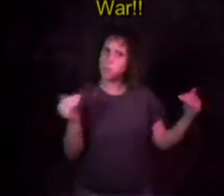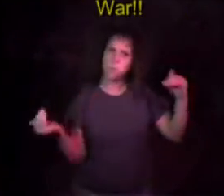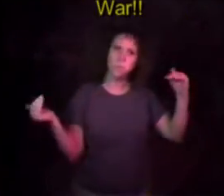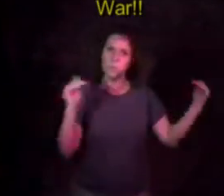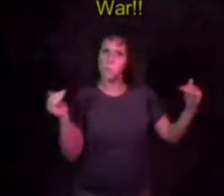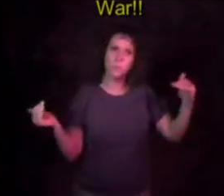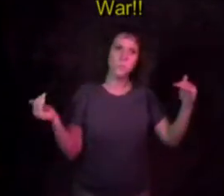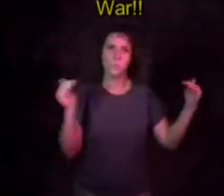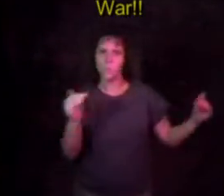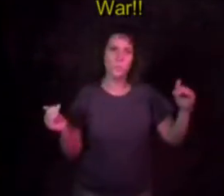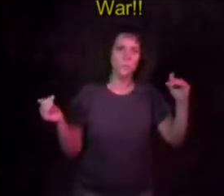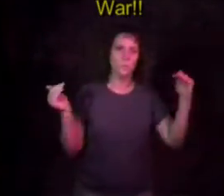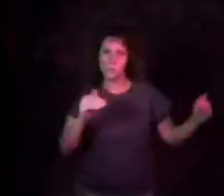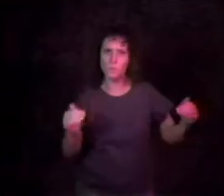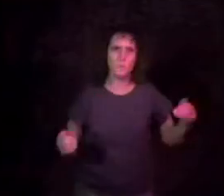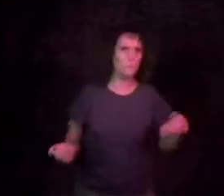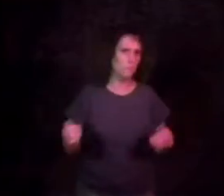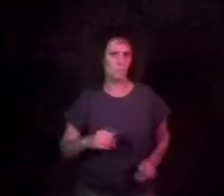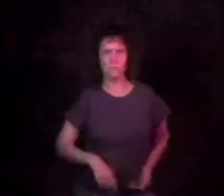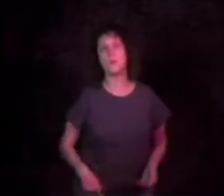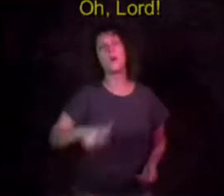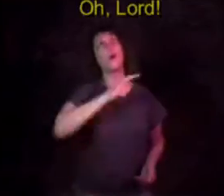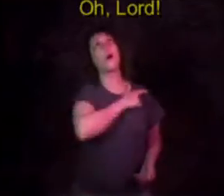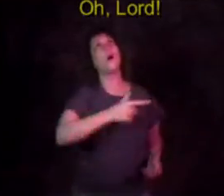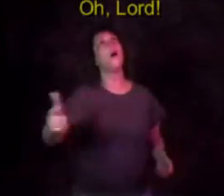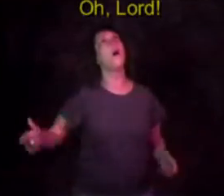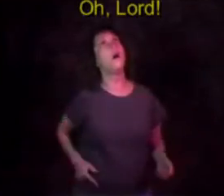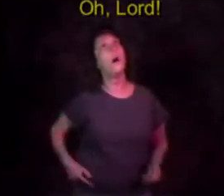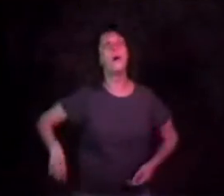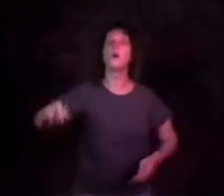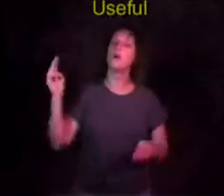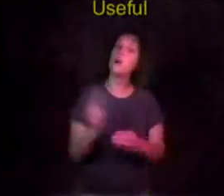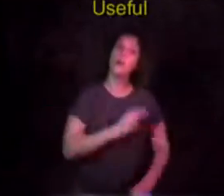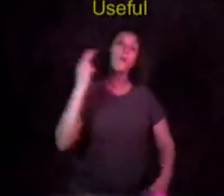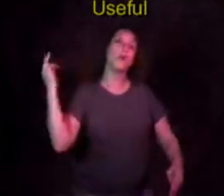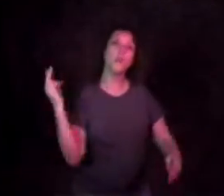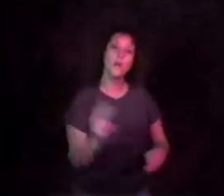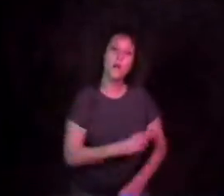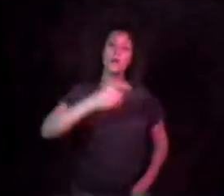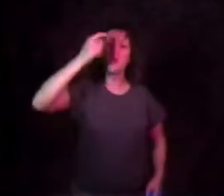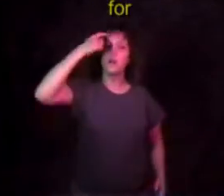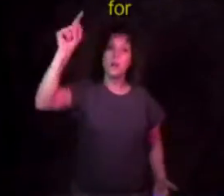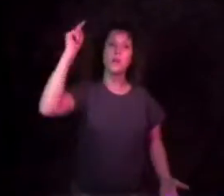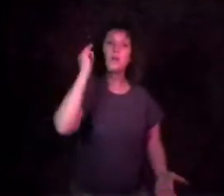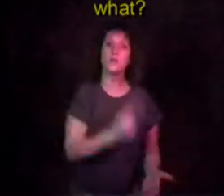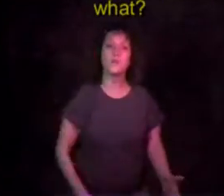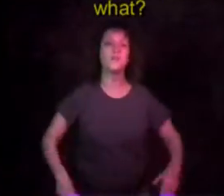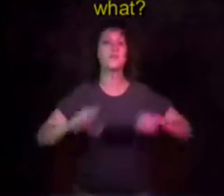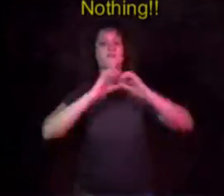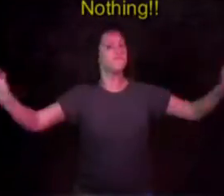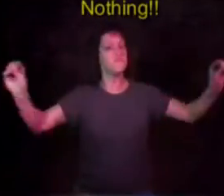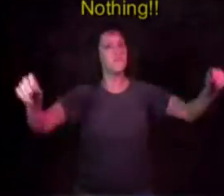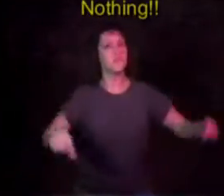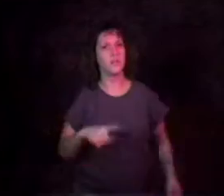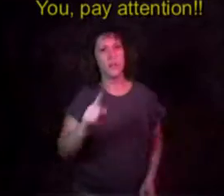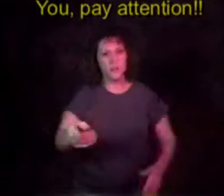Nothing! Say it again, what, oh Lord, what is it good for,